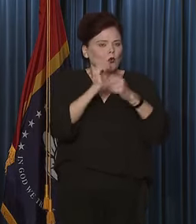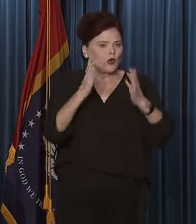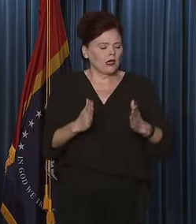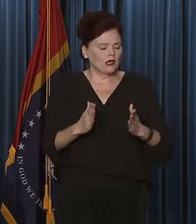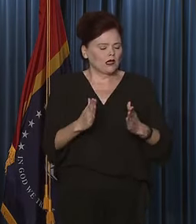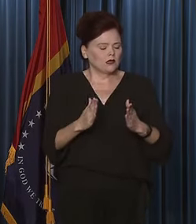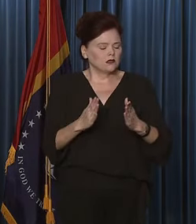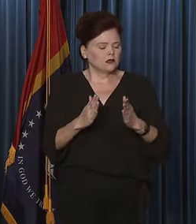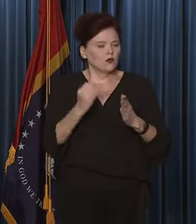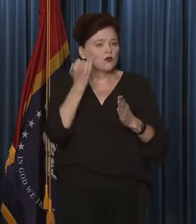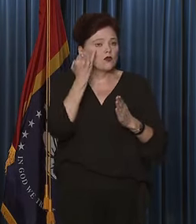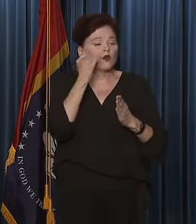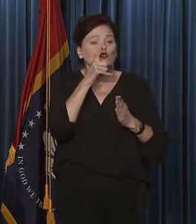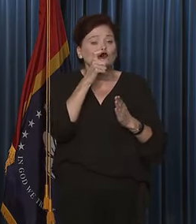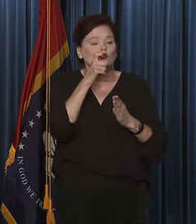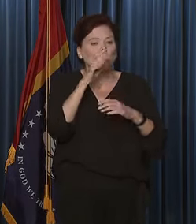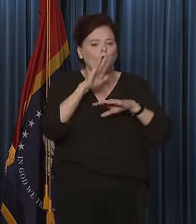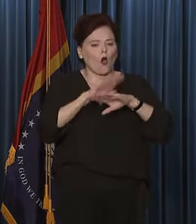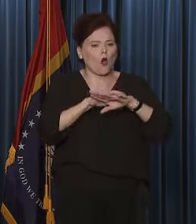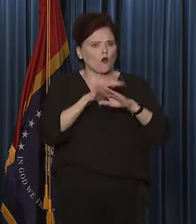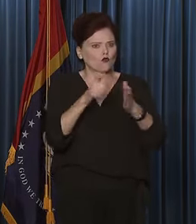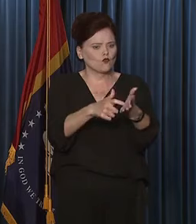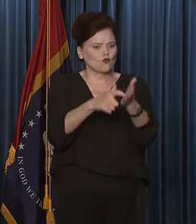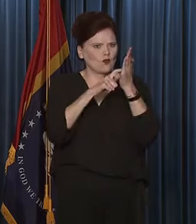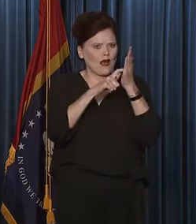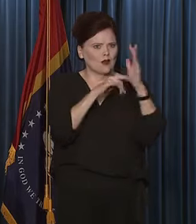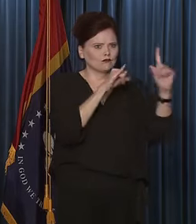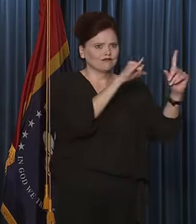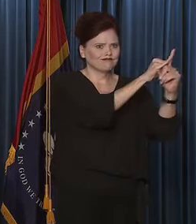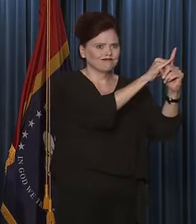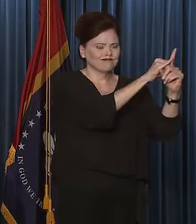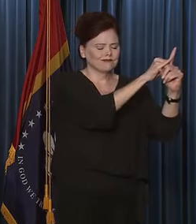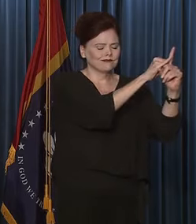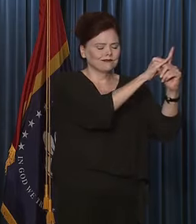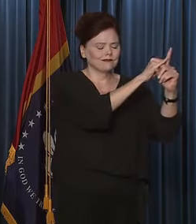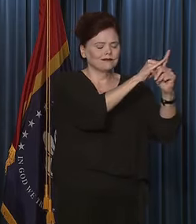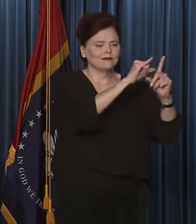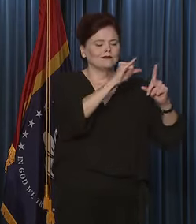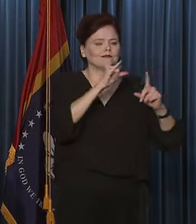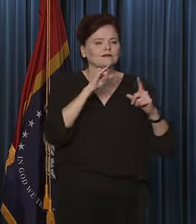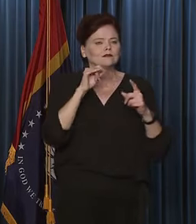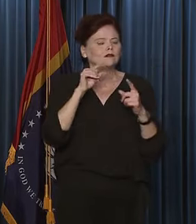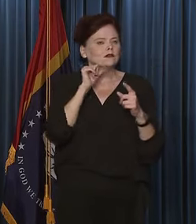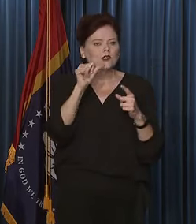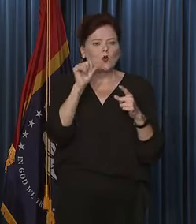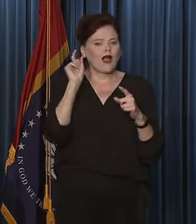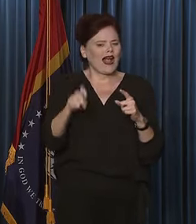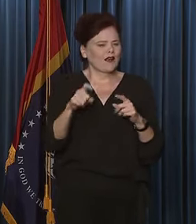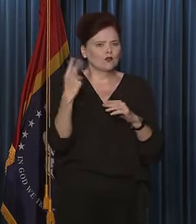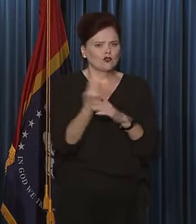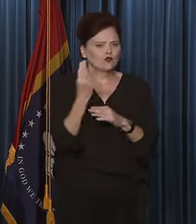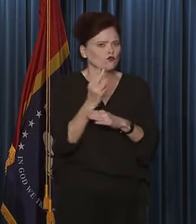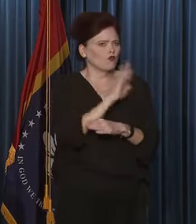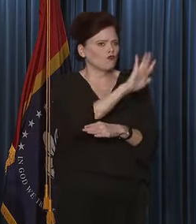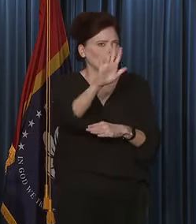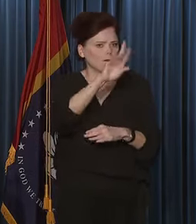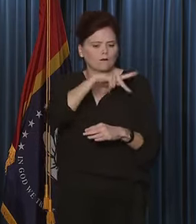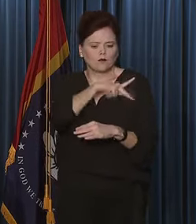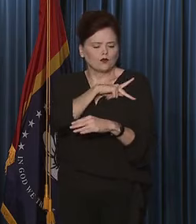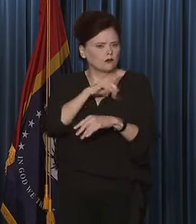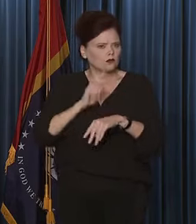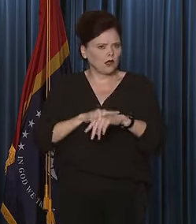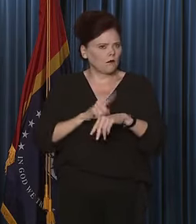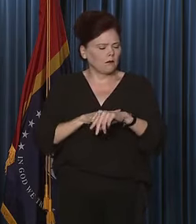that are on required isolation or quarantine orders to not have to take personal leave. Now,